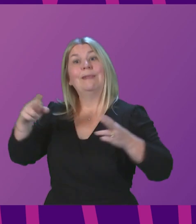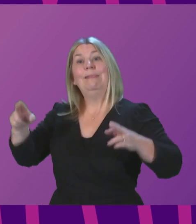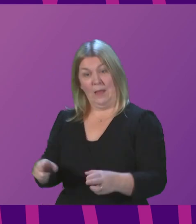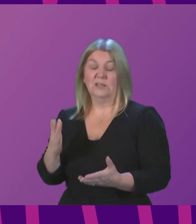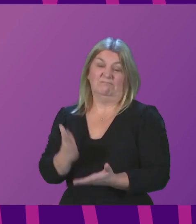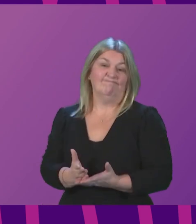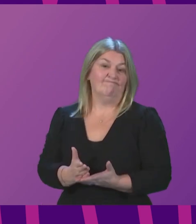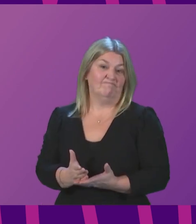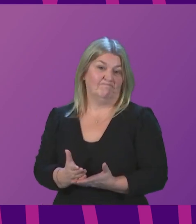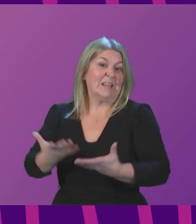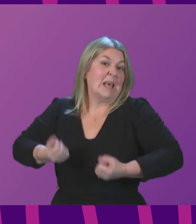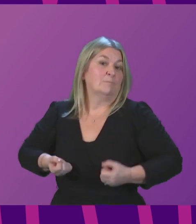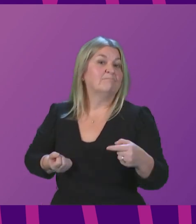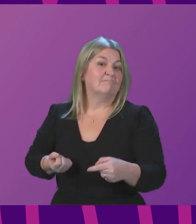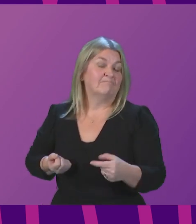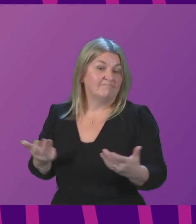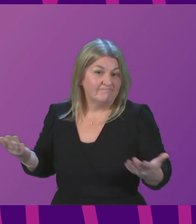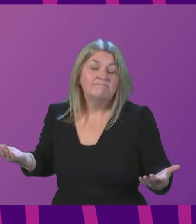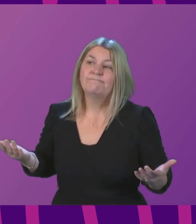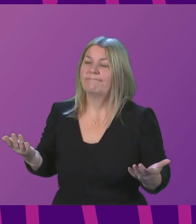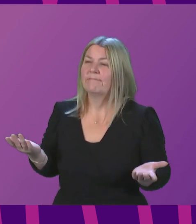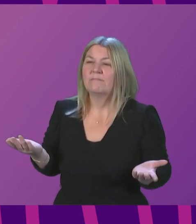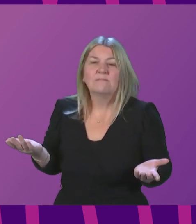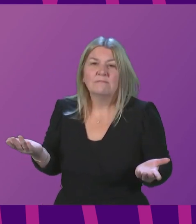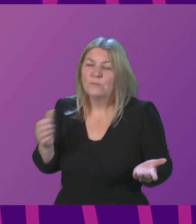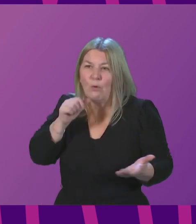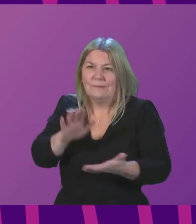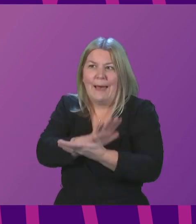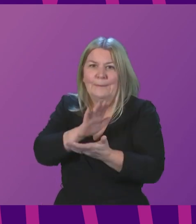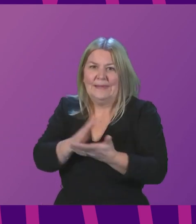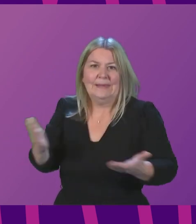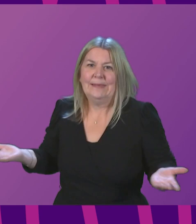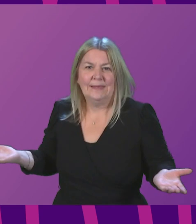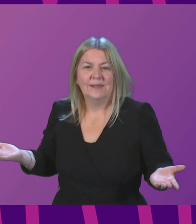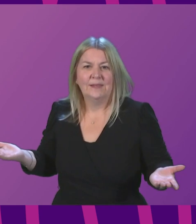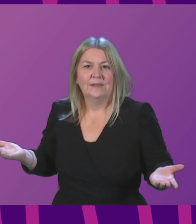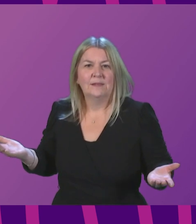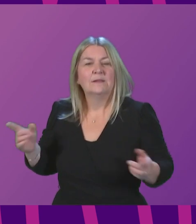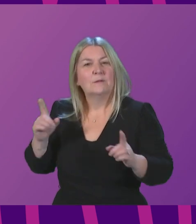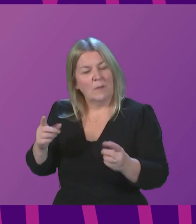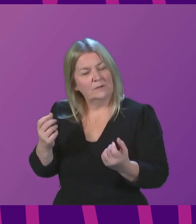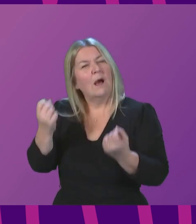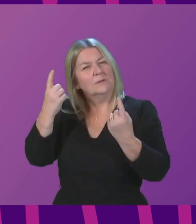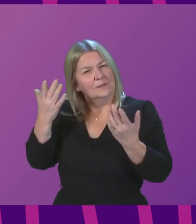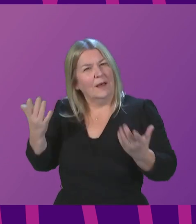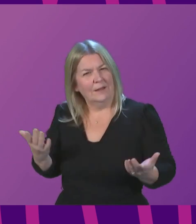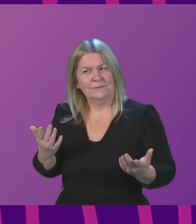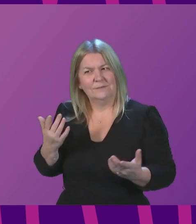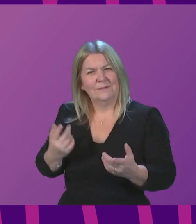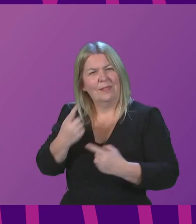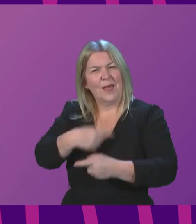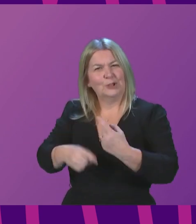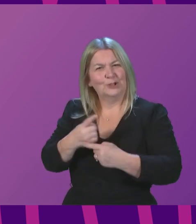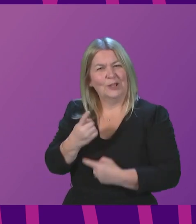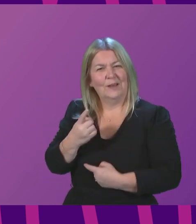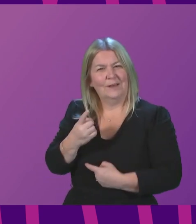I think that is, while not something that we are happy about, I think it is understandable for a part of last year, recycling